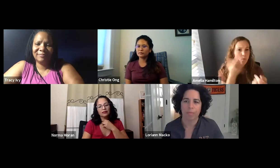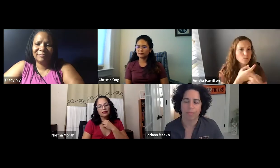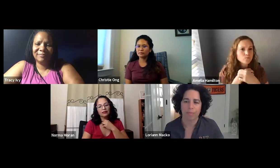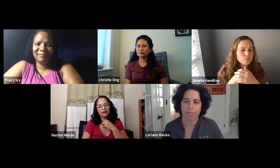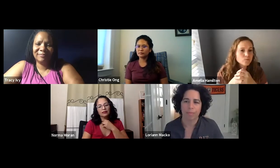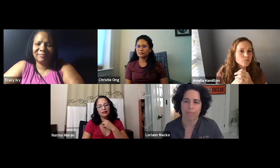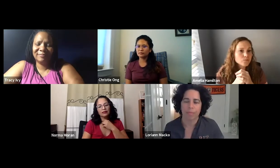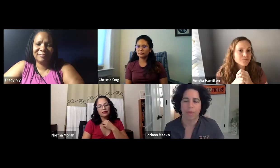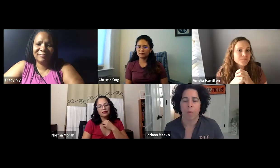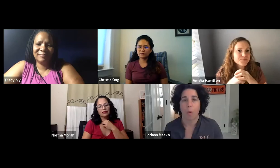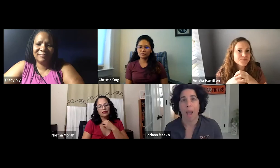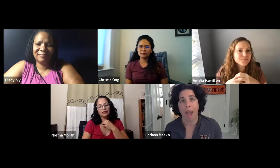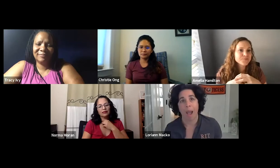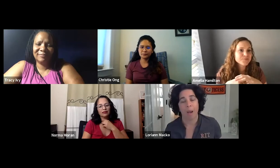programs, what do you know and what can you share?